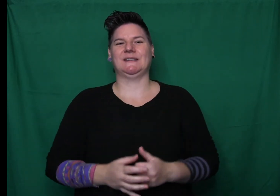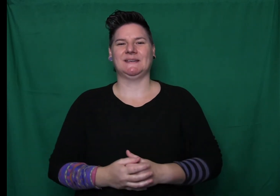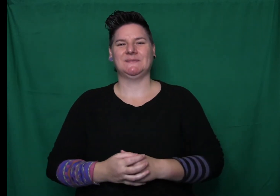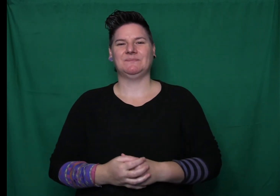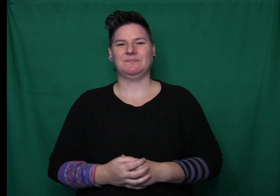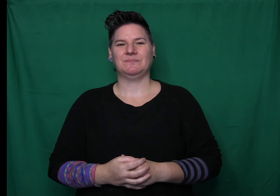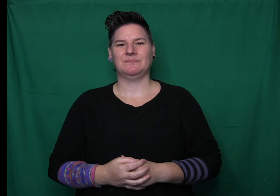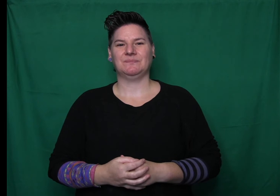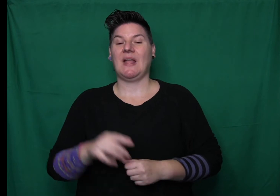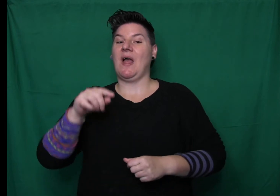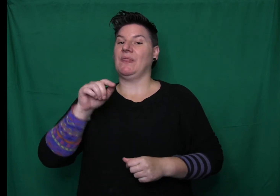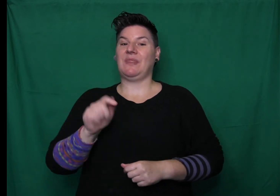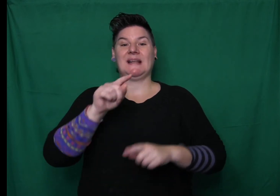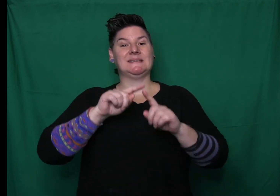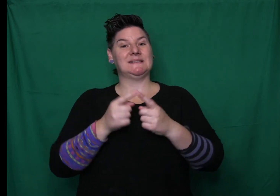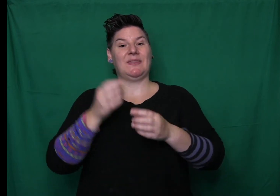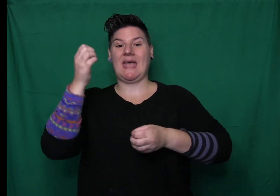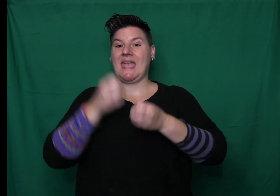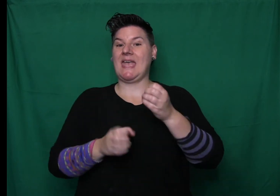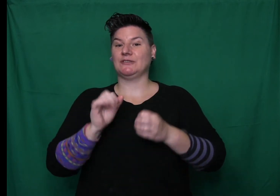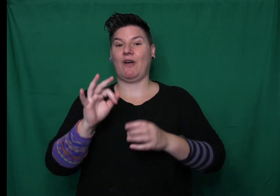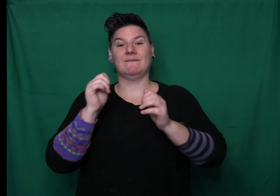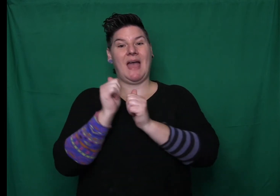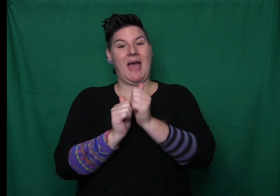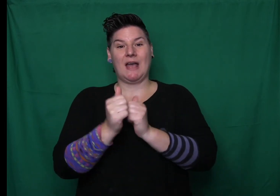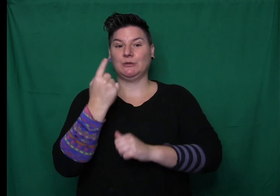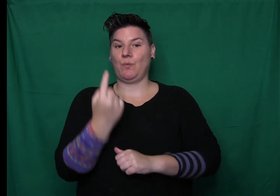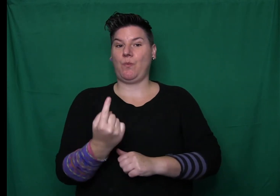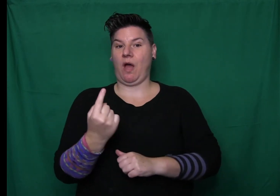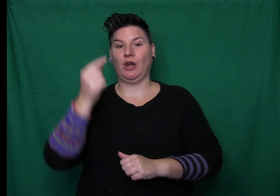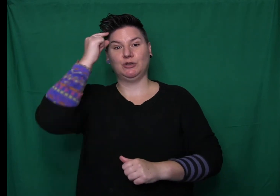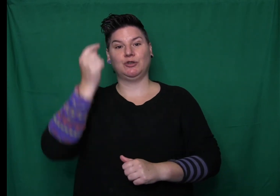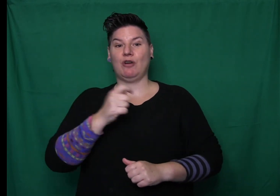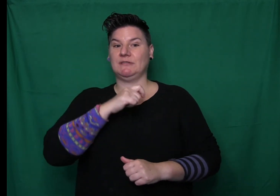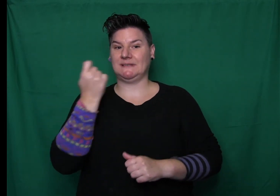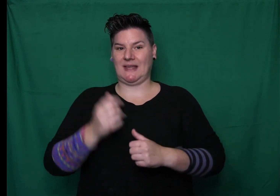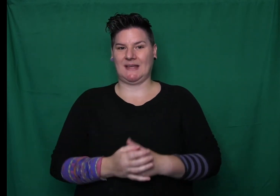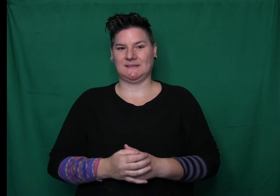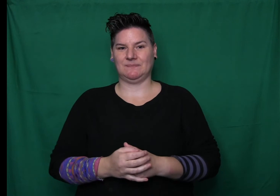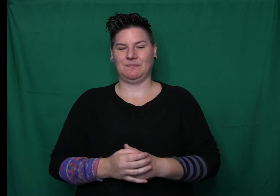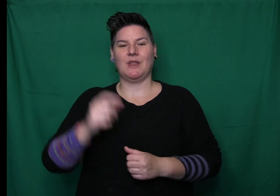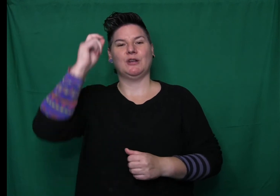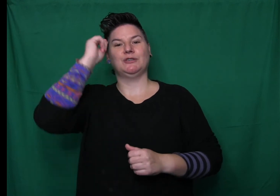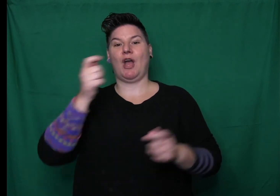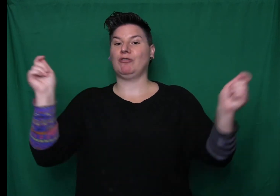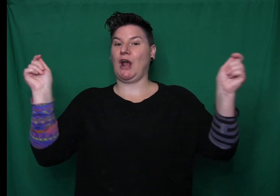Dory opened one eye. Dory, hundred years have passed and a handsome prince,